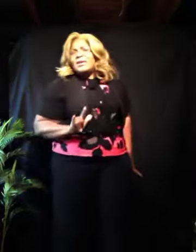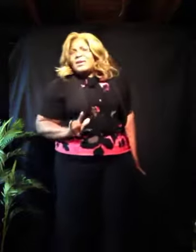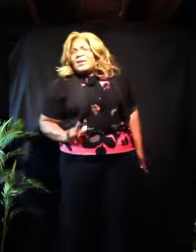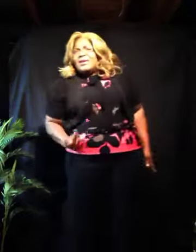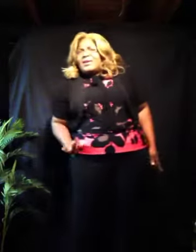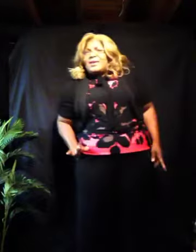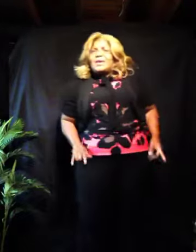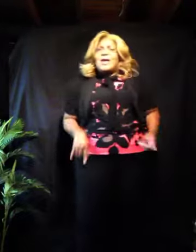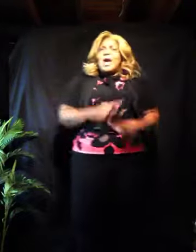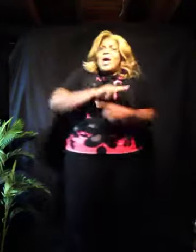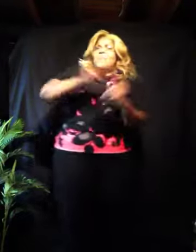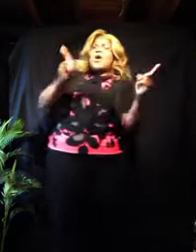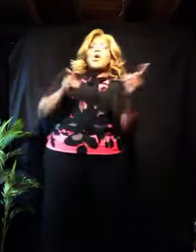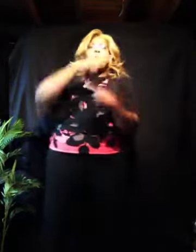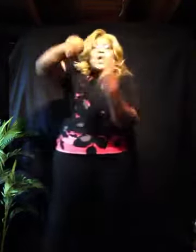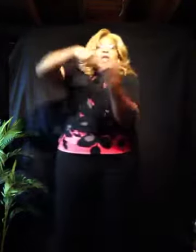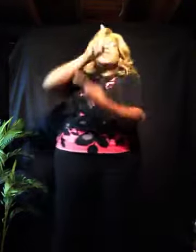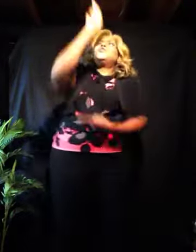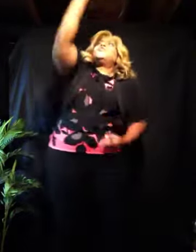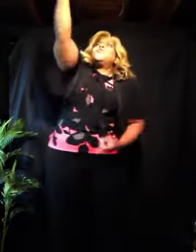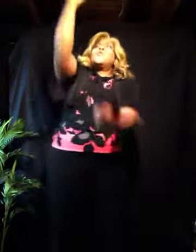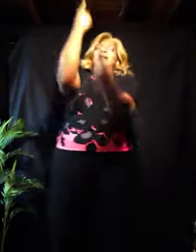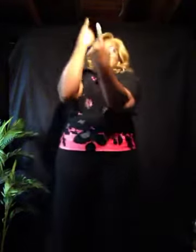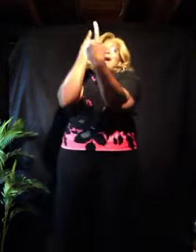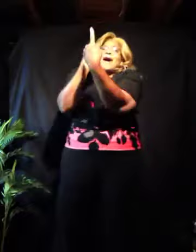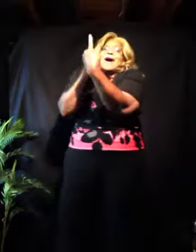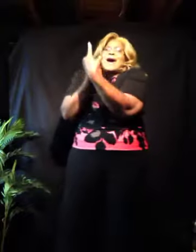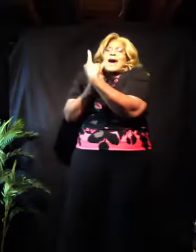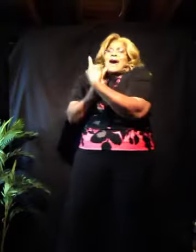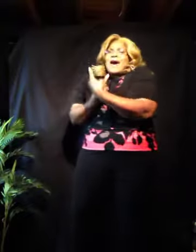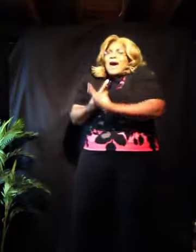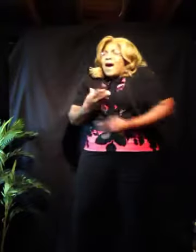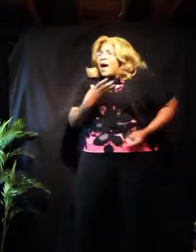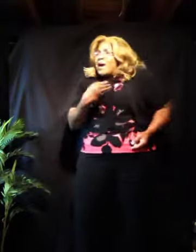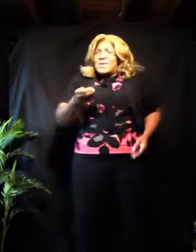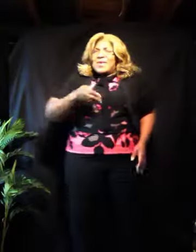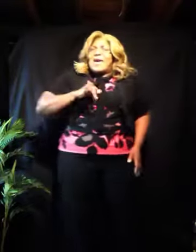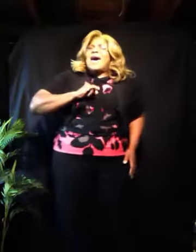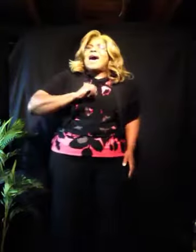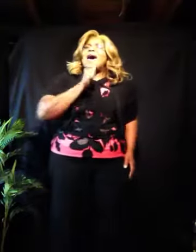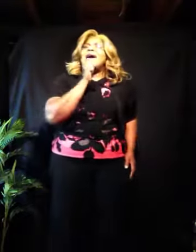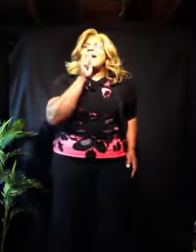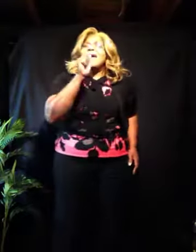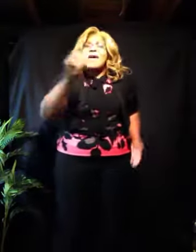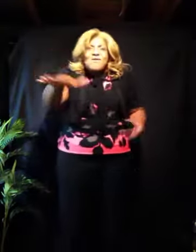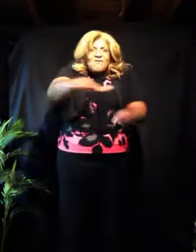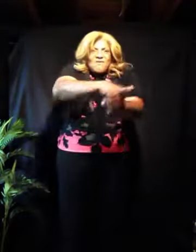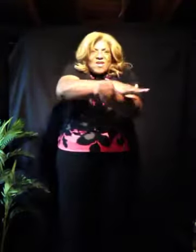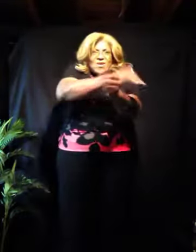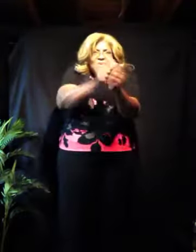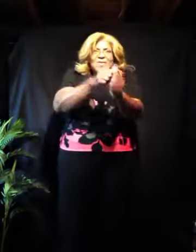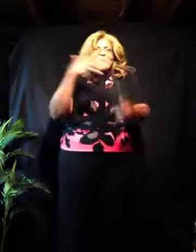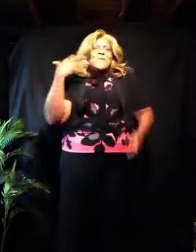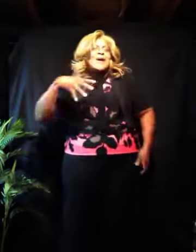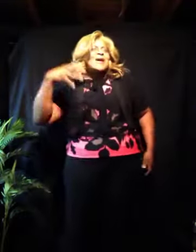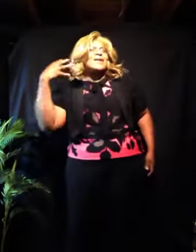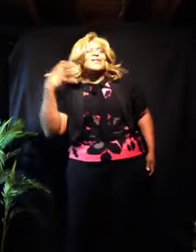But when you come, I am filled with wonder